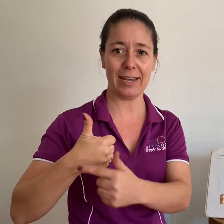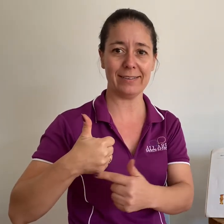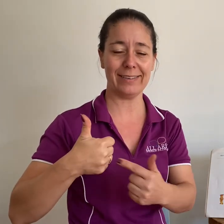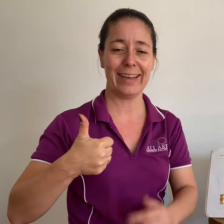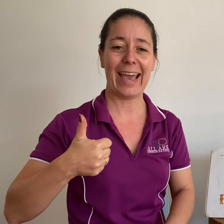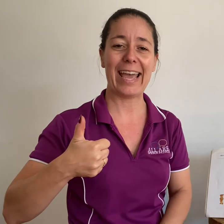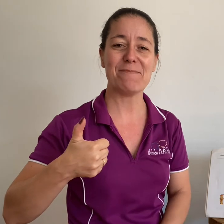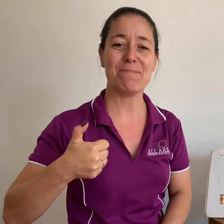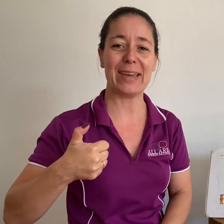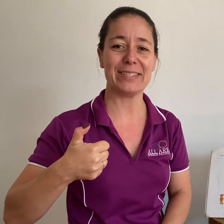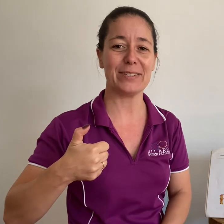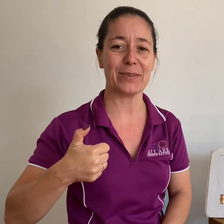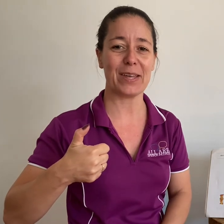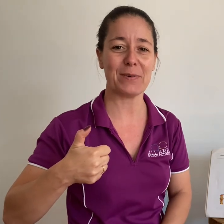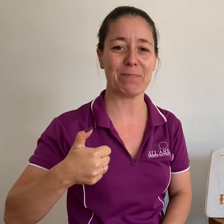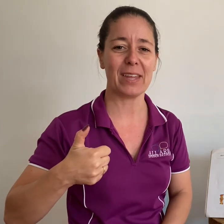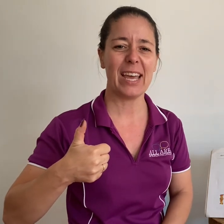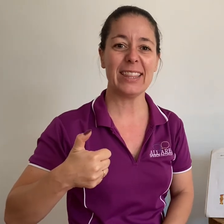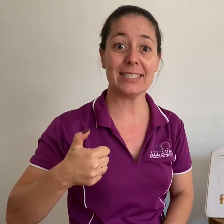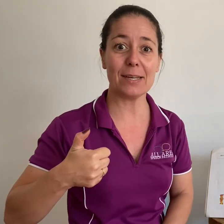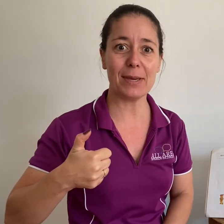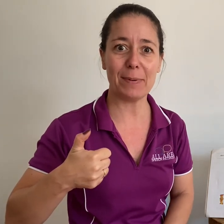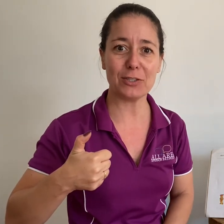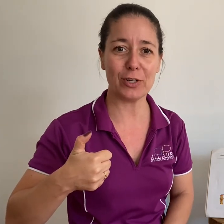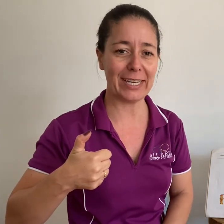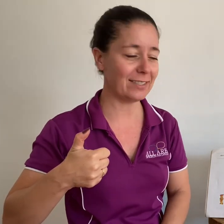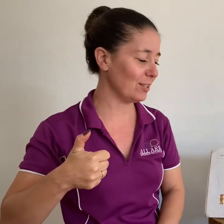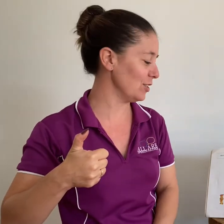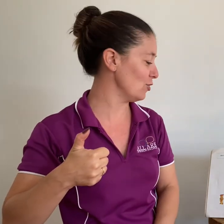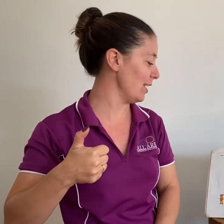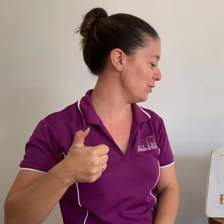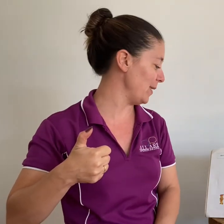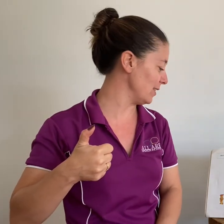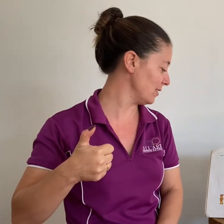and bend your thumb this can be a bit tricky so just try your best